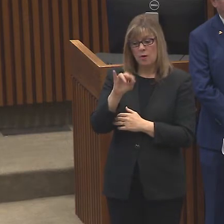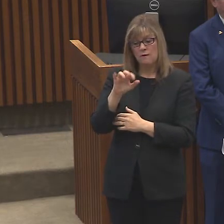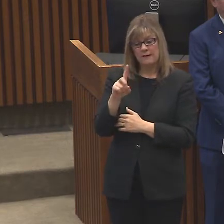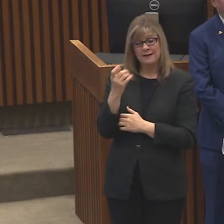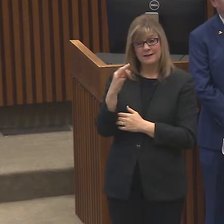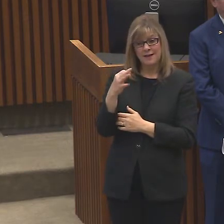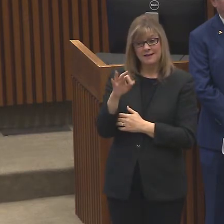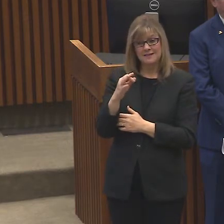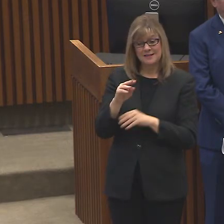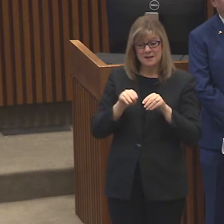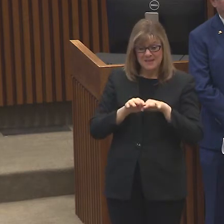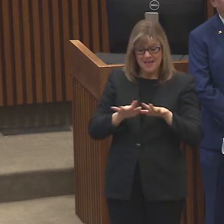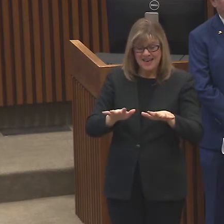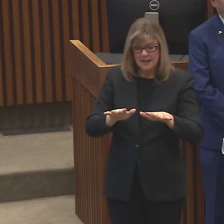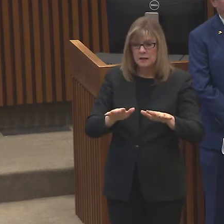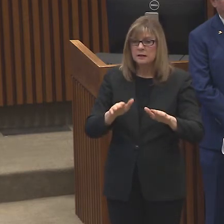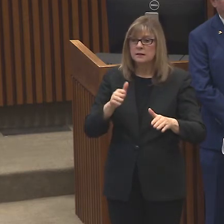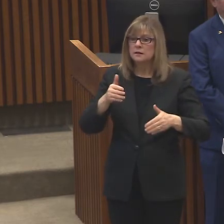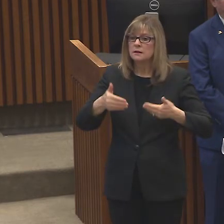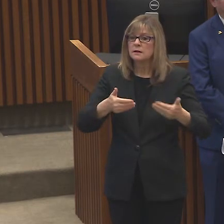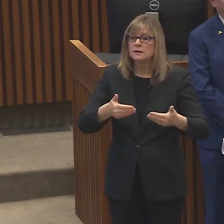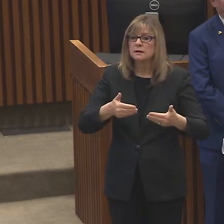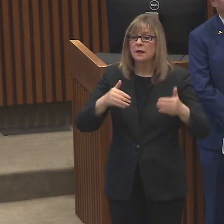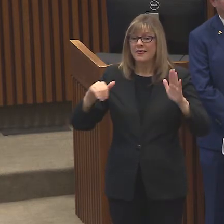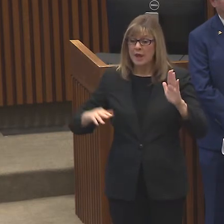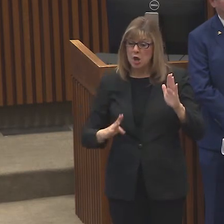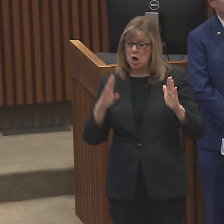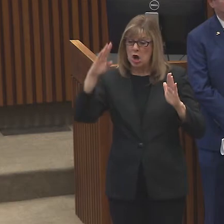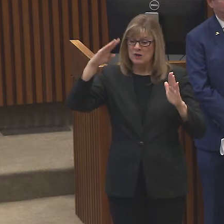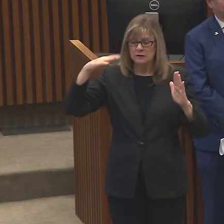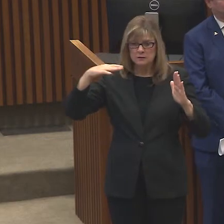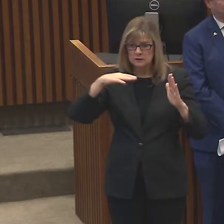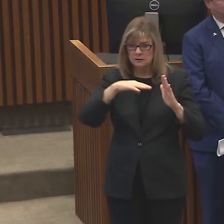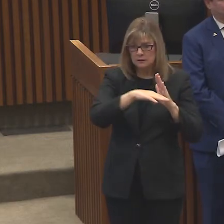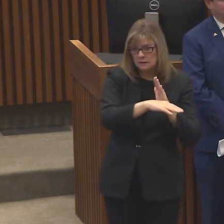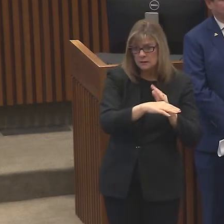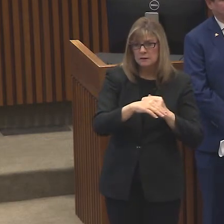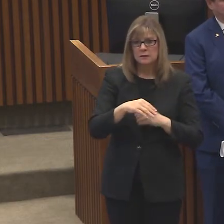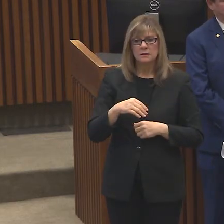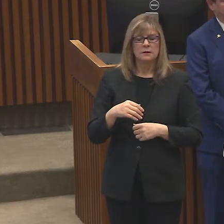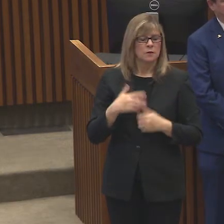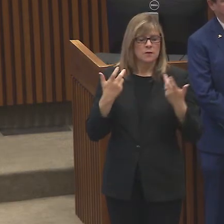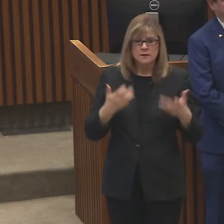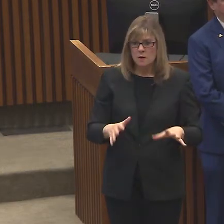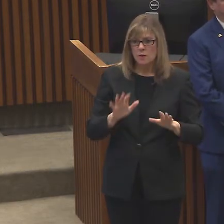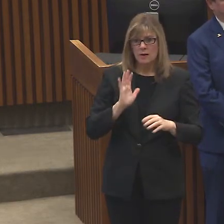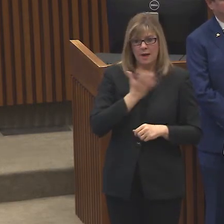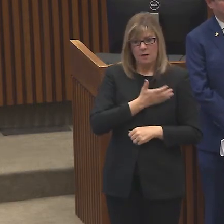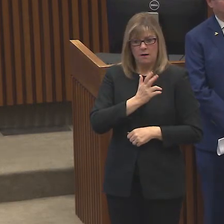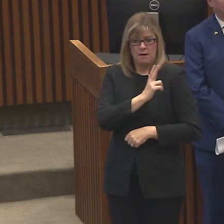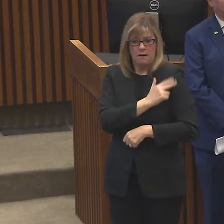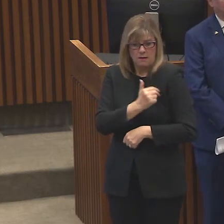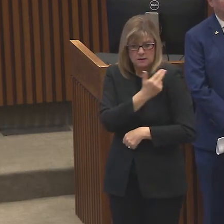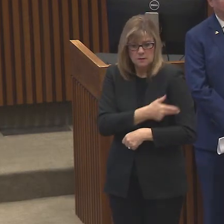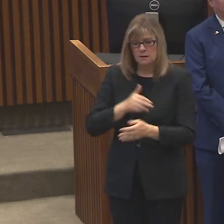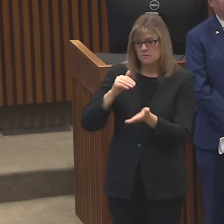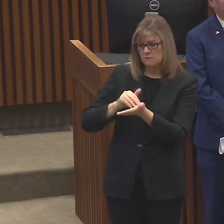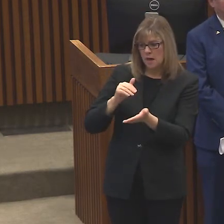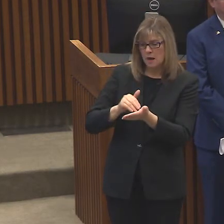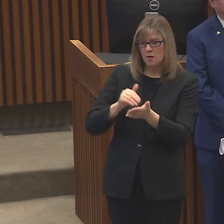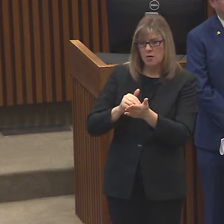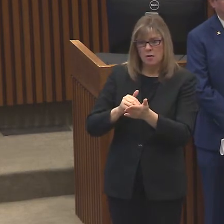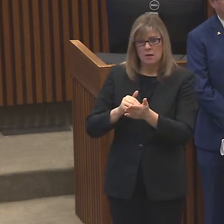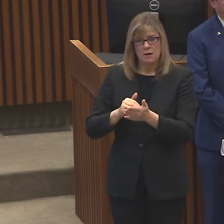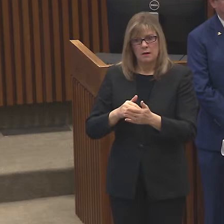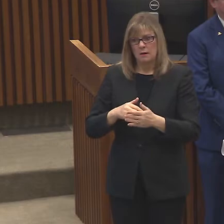the curve as we keep talking about so that we don't overwhelm our healthcare system so that those who need it can